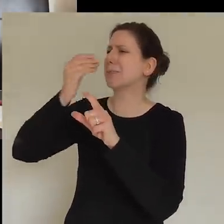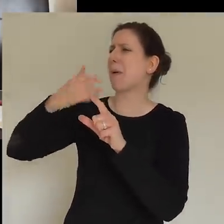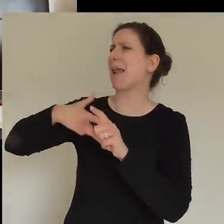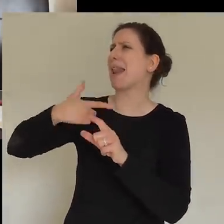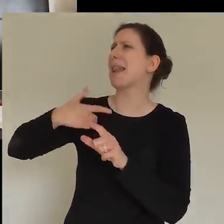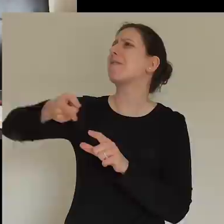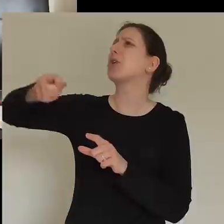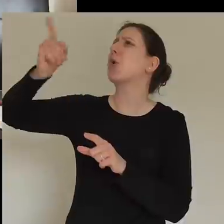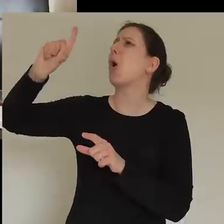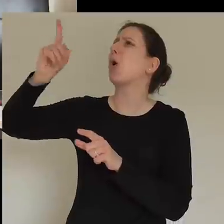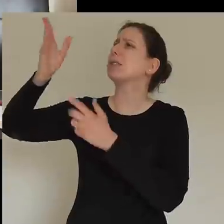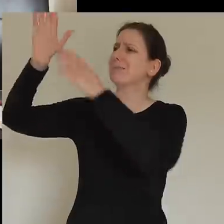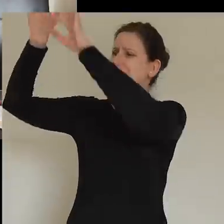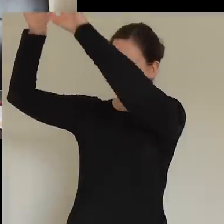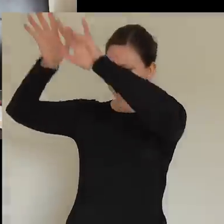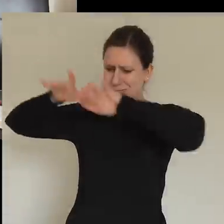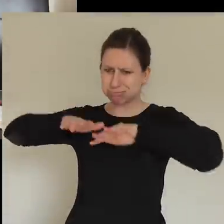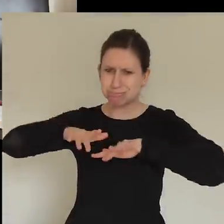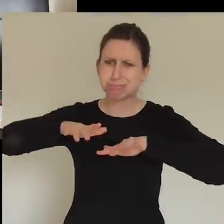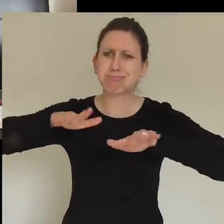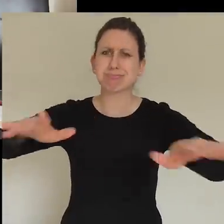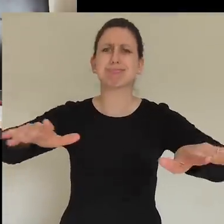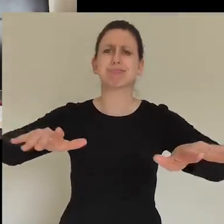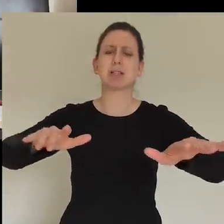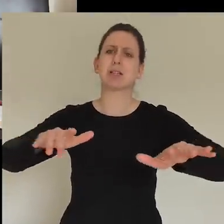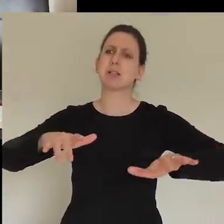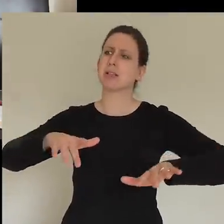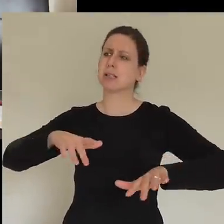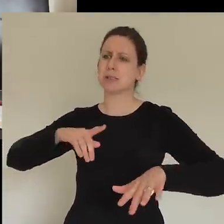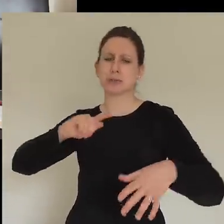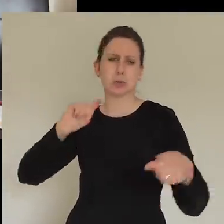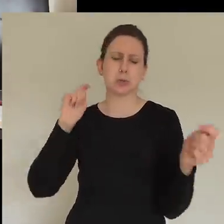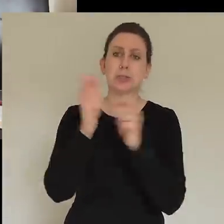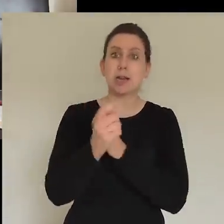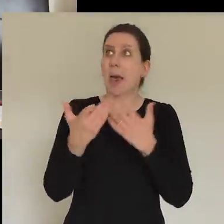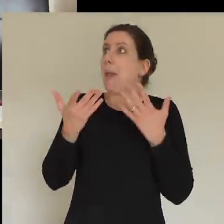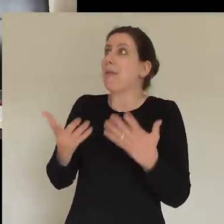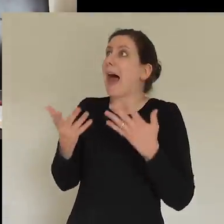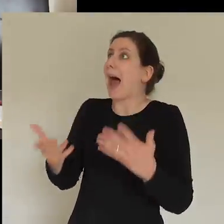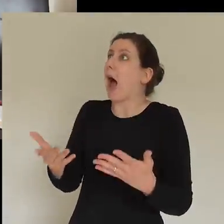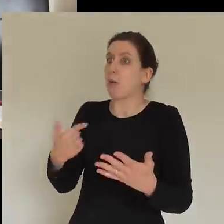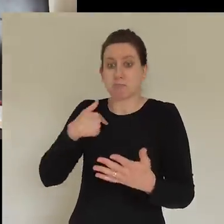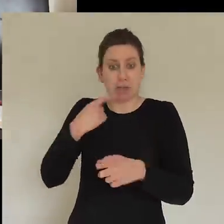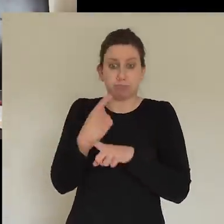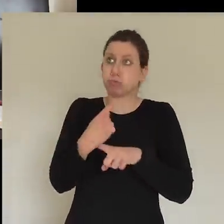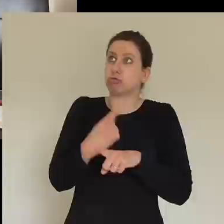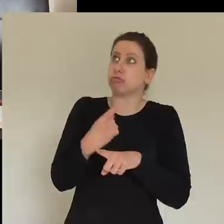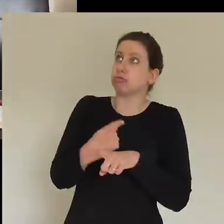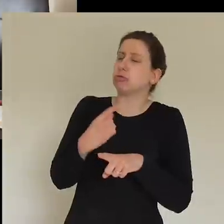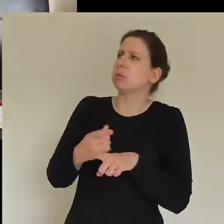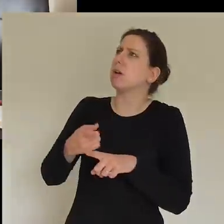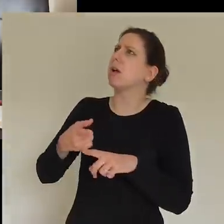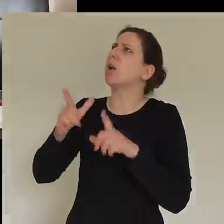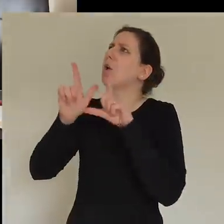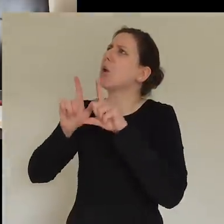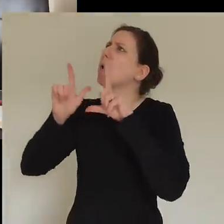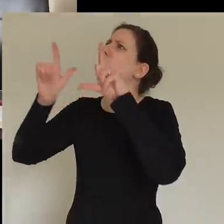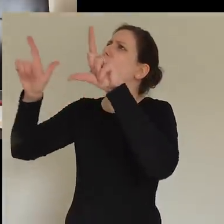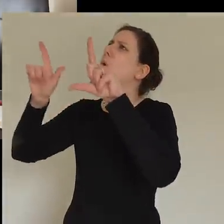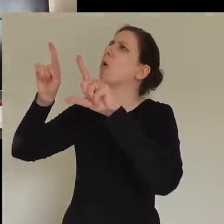you move amongst your people, Lord, even now as we're speaking, Lord, that you bring to mind the people that you want